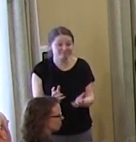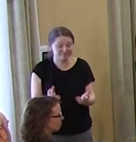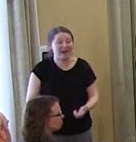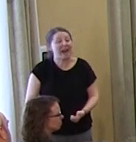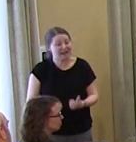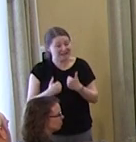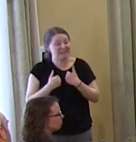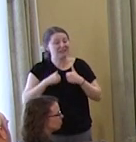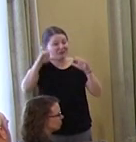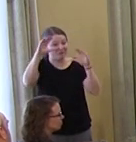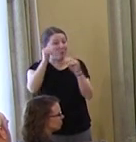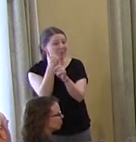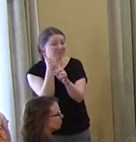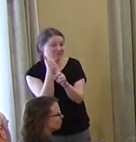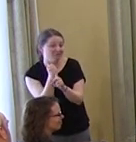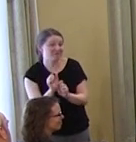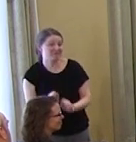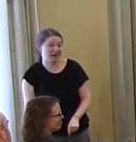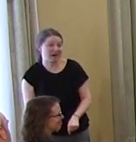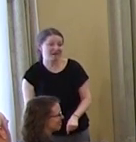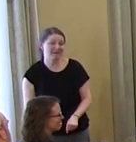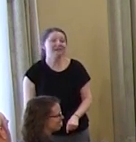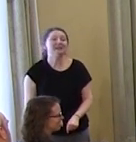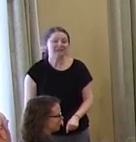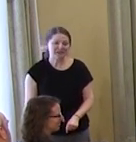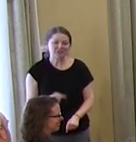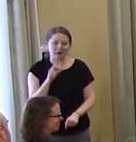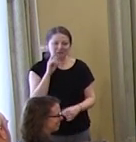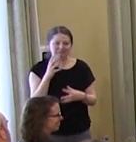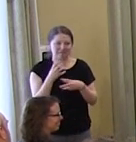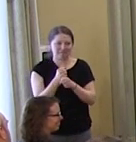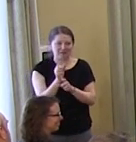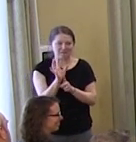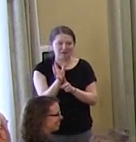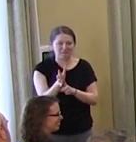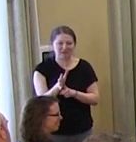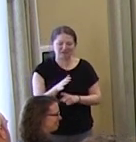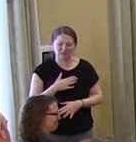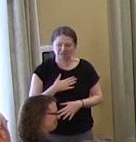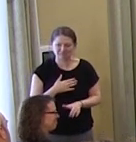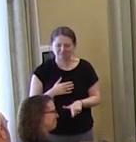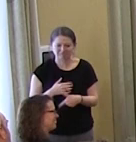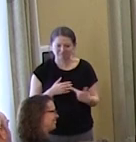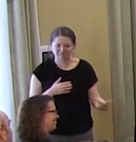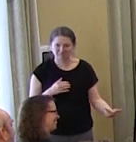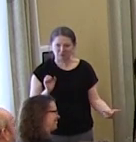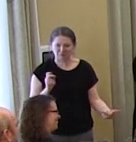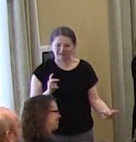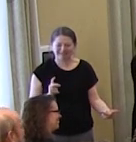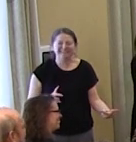hope as a verb. So I have been asked to keep my remarks to five minutes, so reluctantly, I'll pass the microphone.